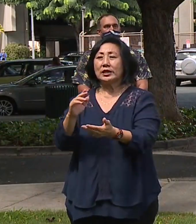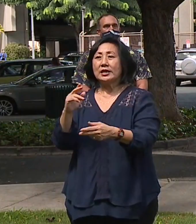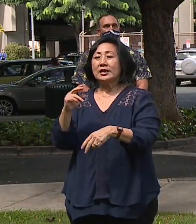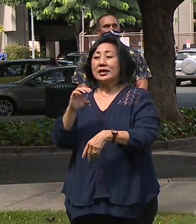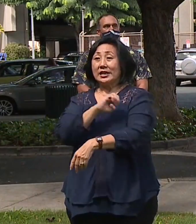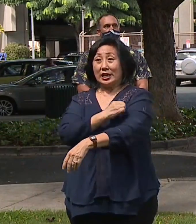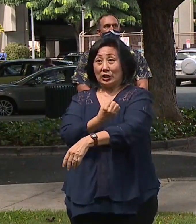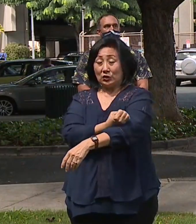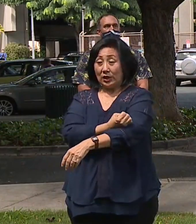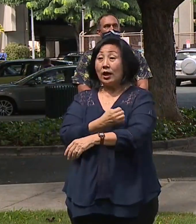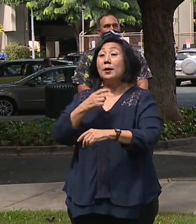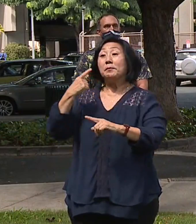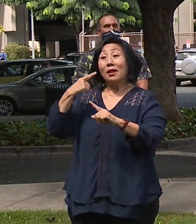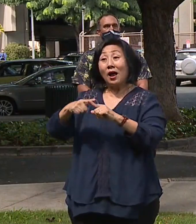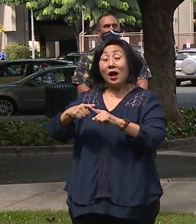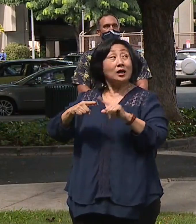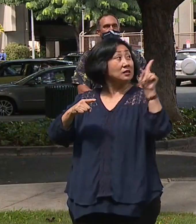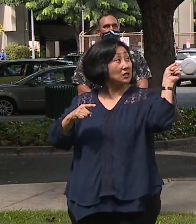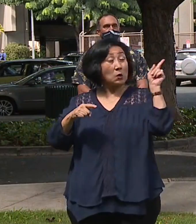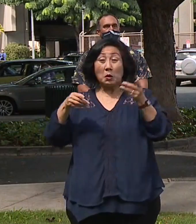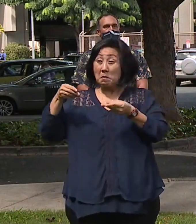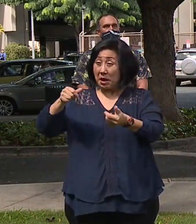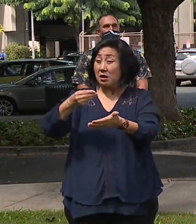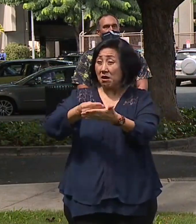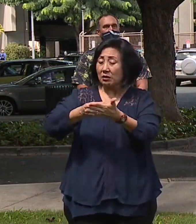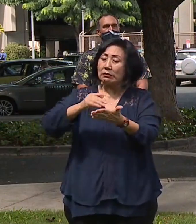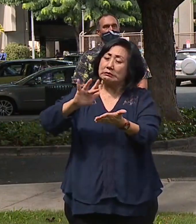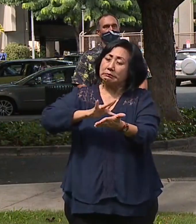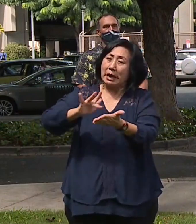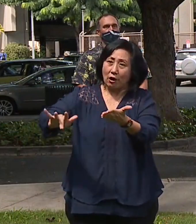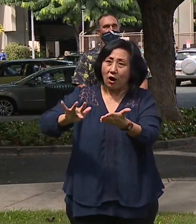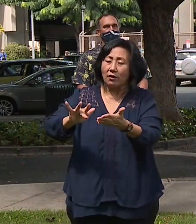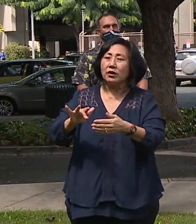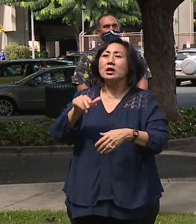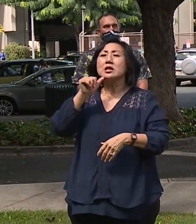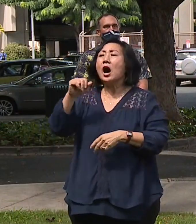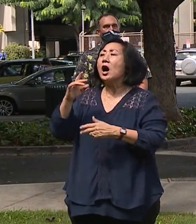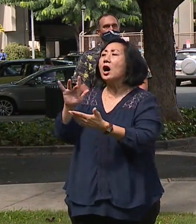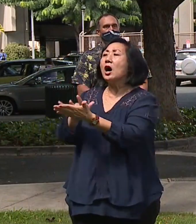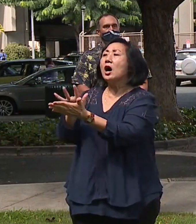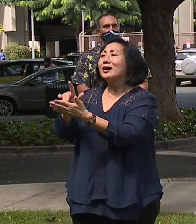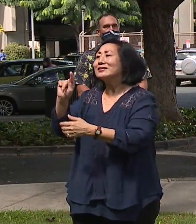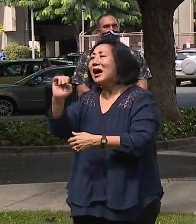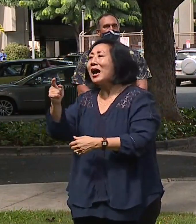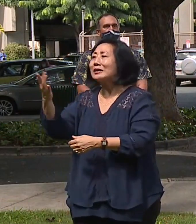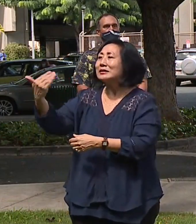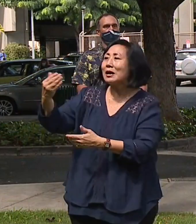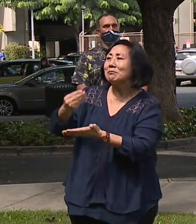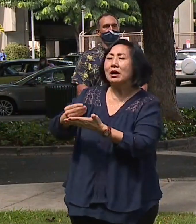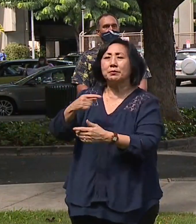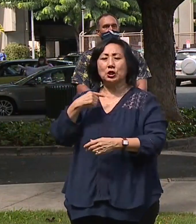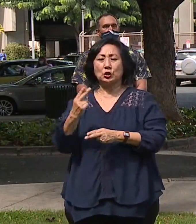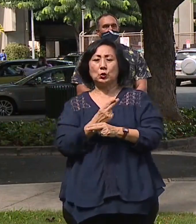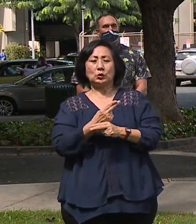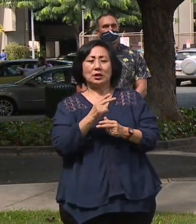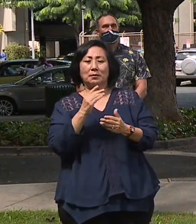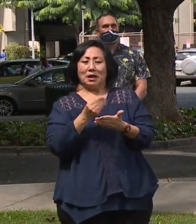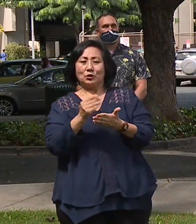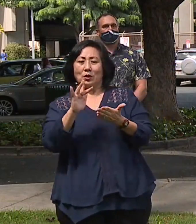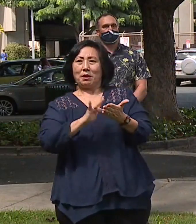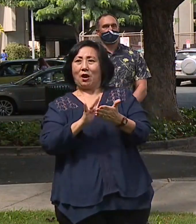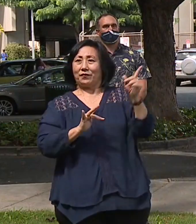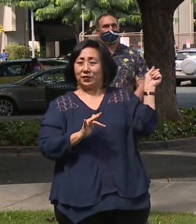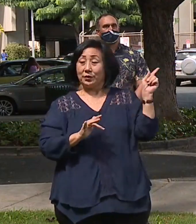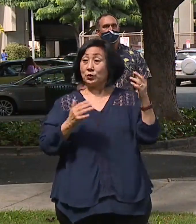begin paying off these improvements with the energy savings rather than using taxpayer dollars. And so that's what we're here to